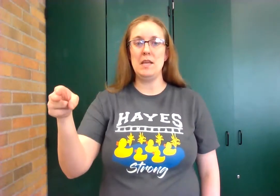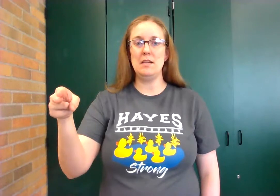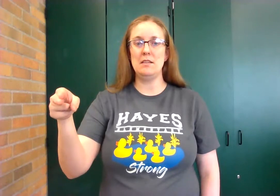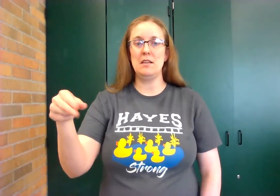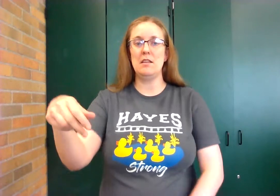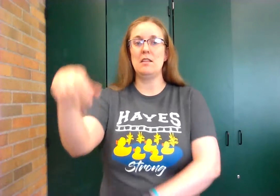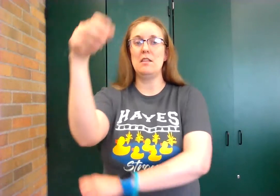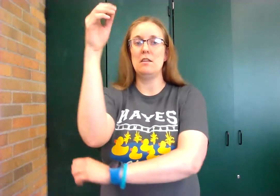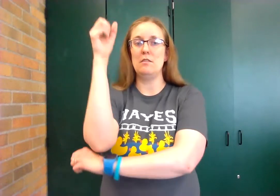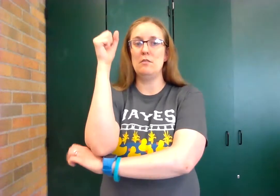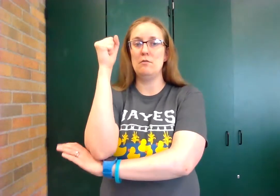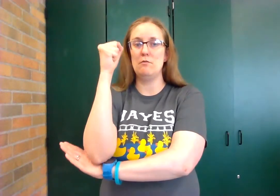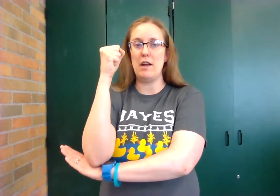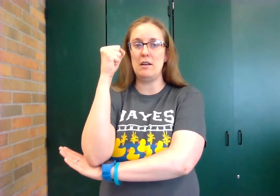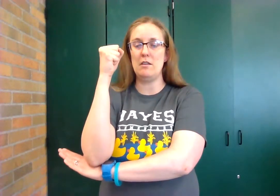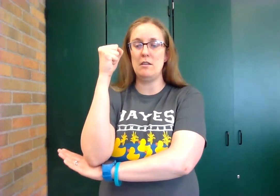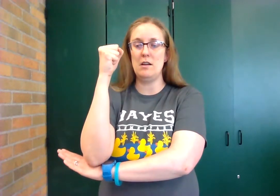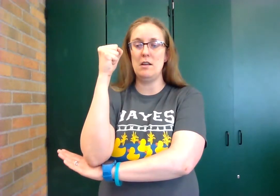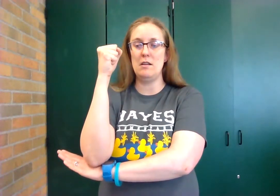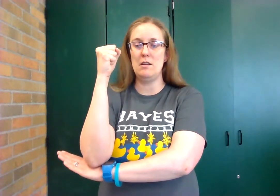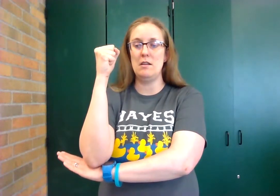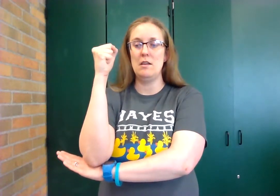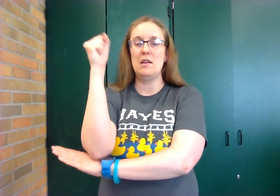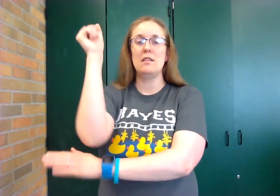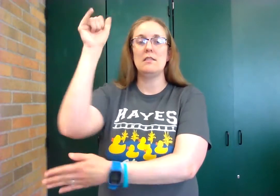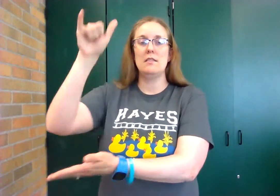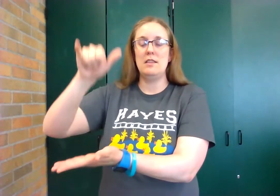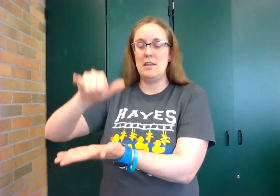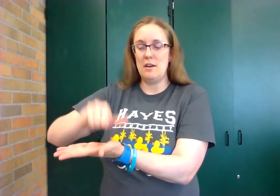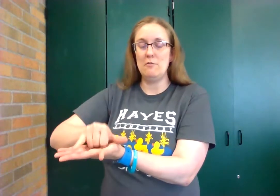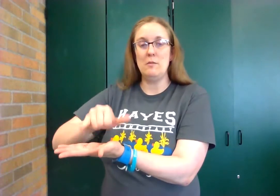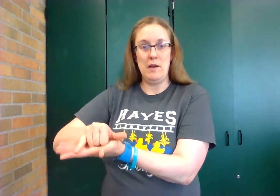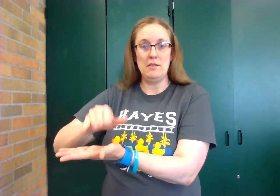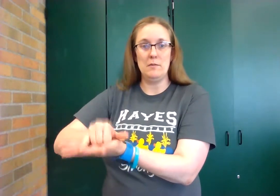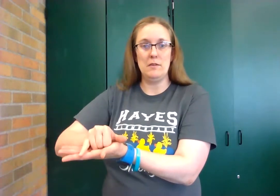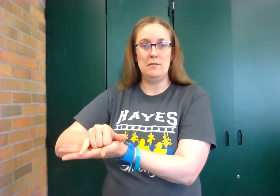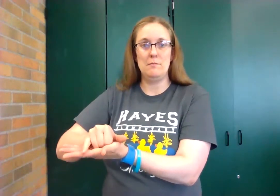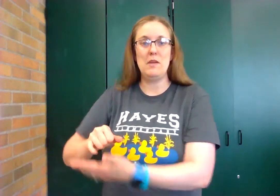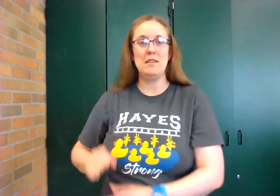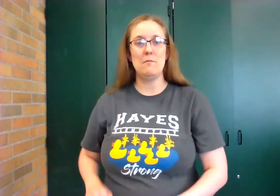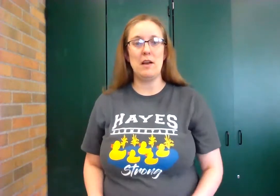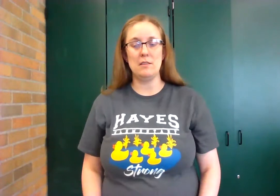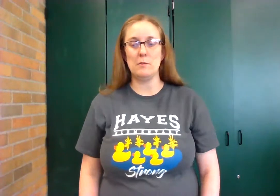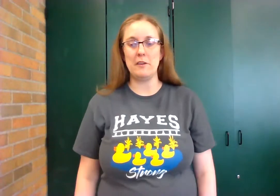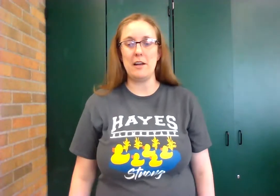the record that they thought was impossible beat the impossible record